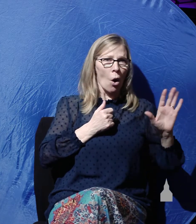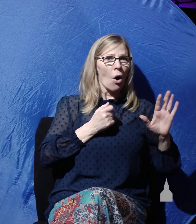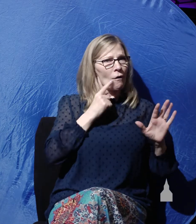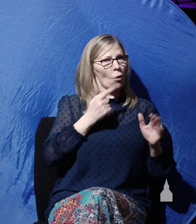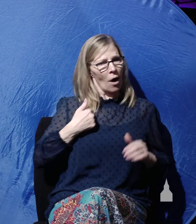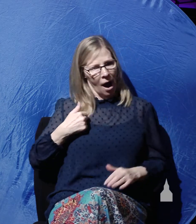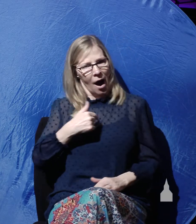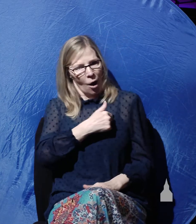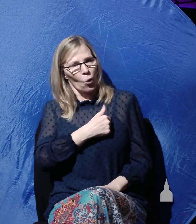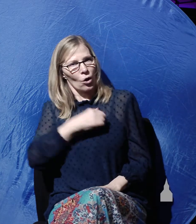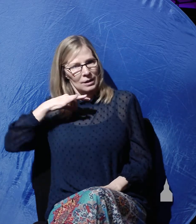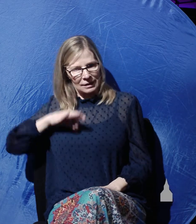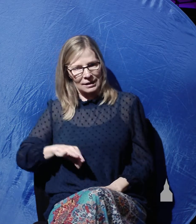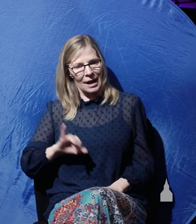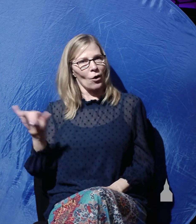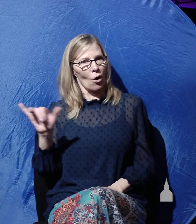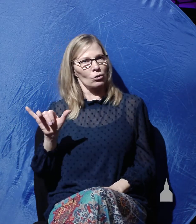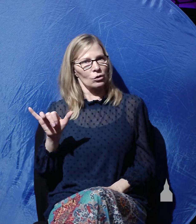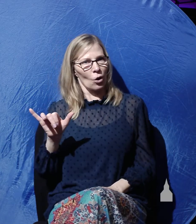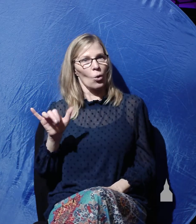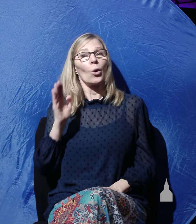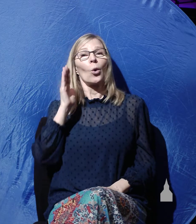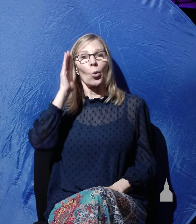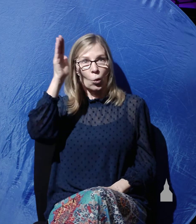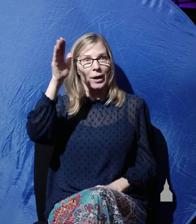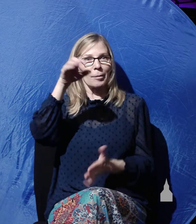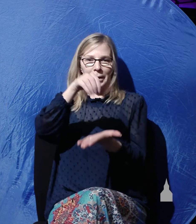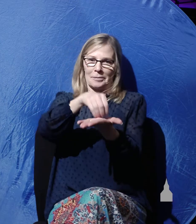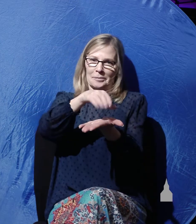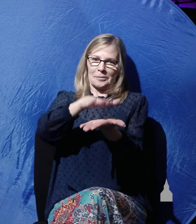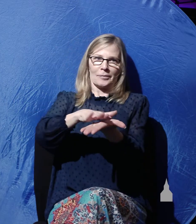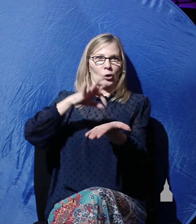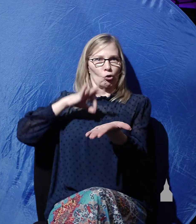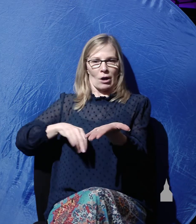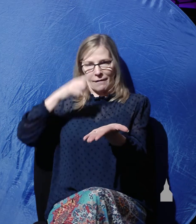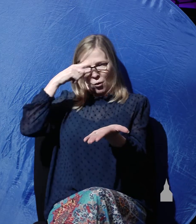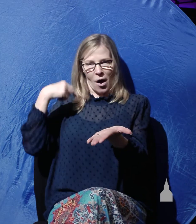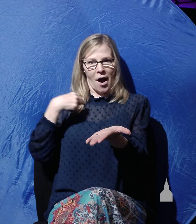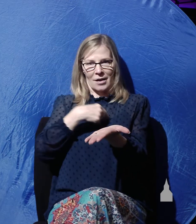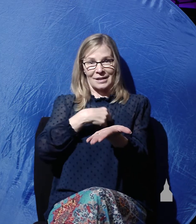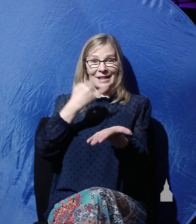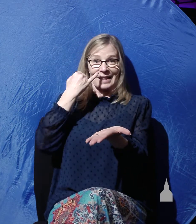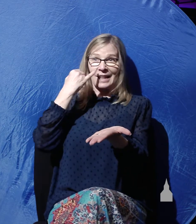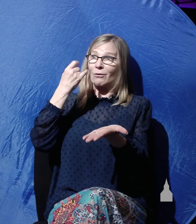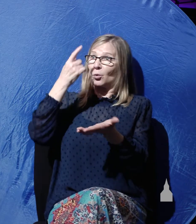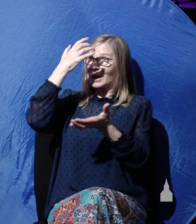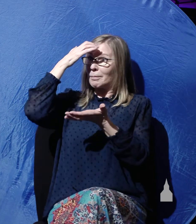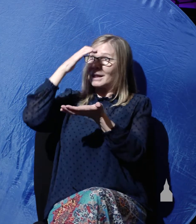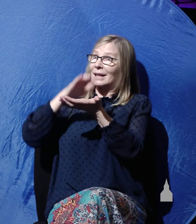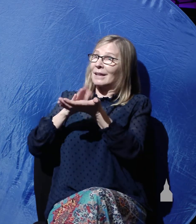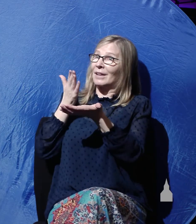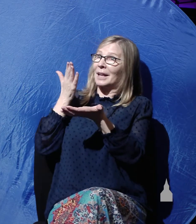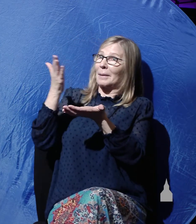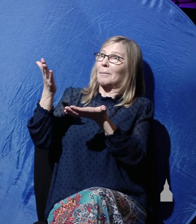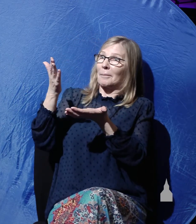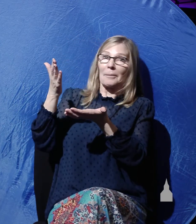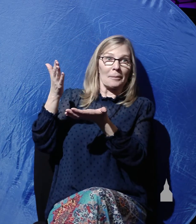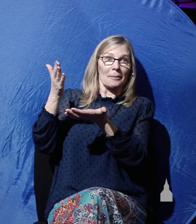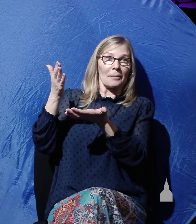also, to whom it will be credited as those who believe in him, who raised Jesus our Lord from the dead. He who was